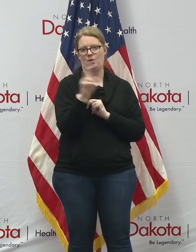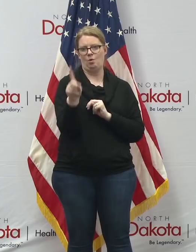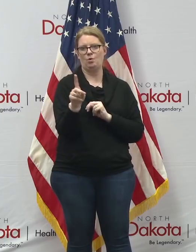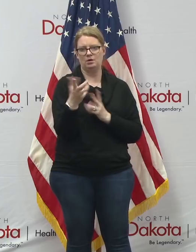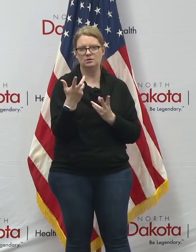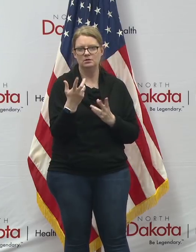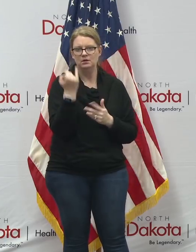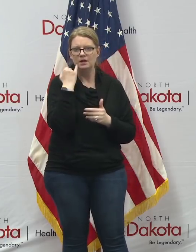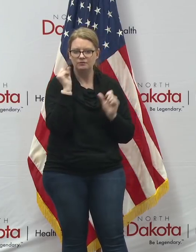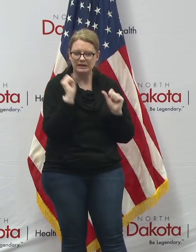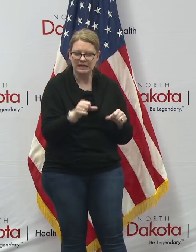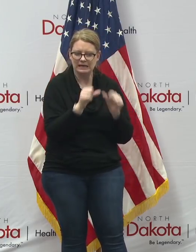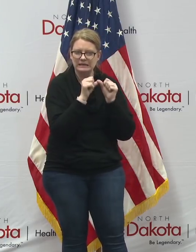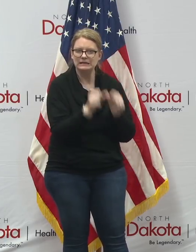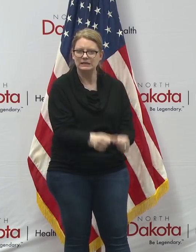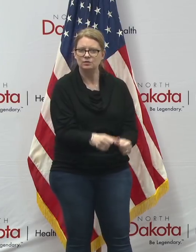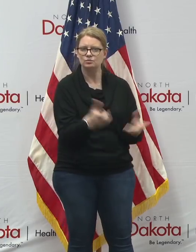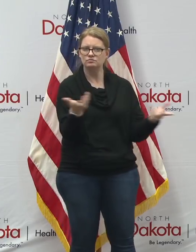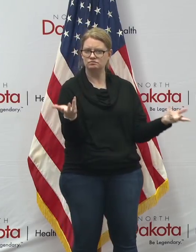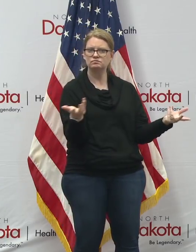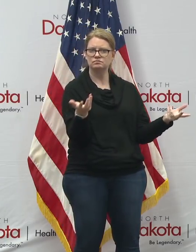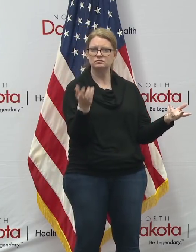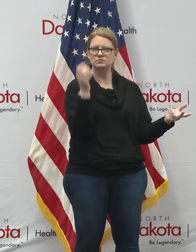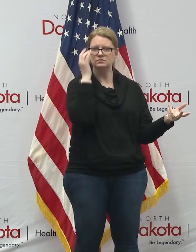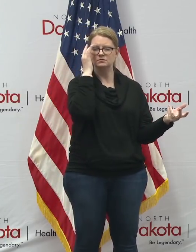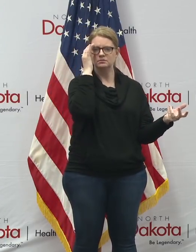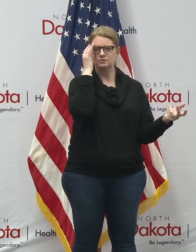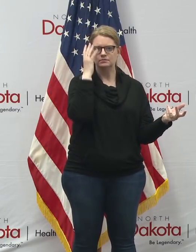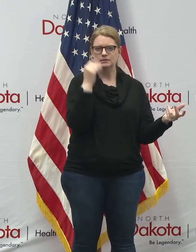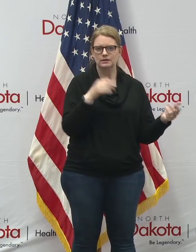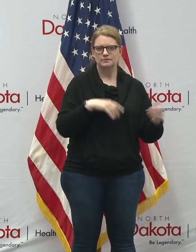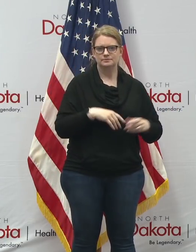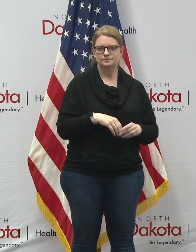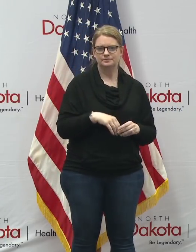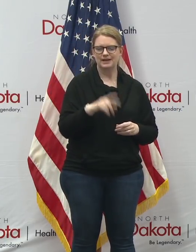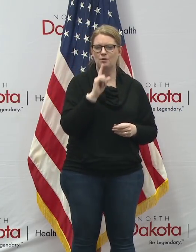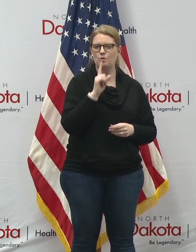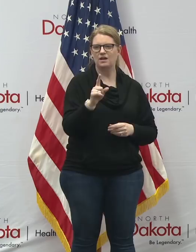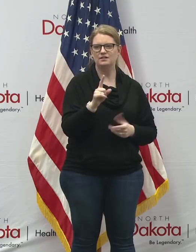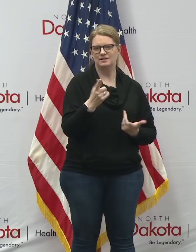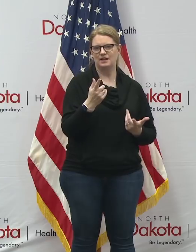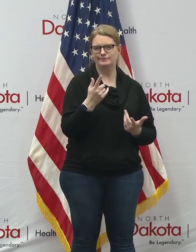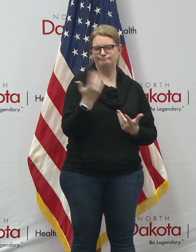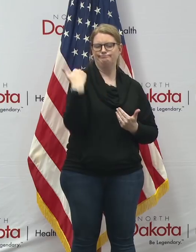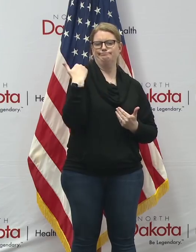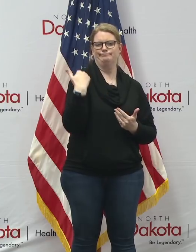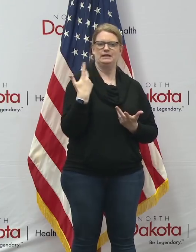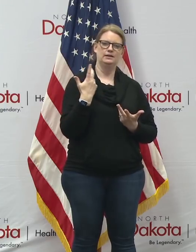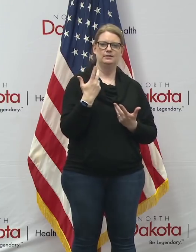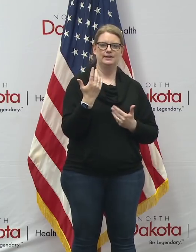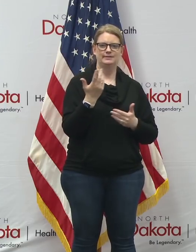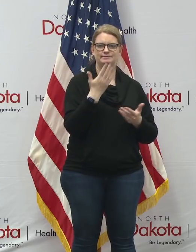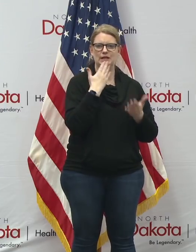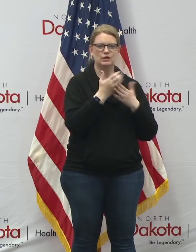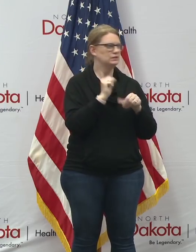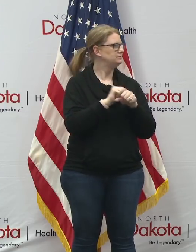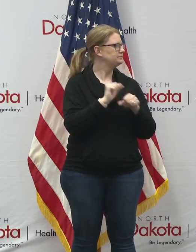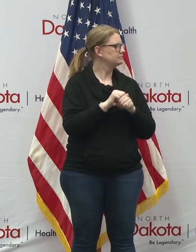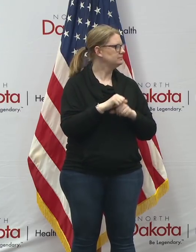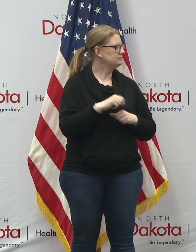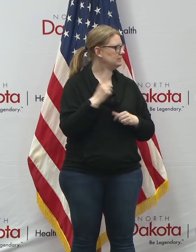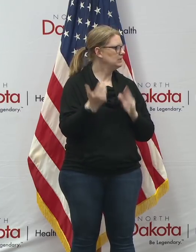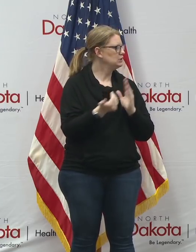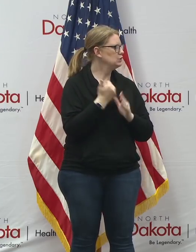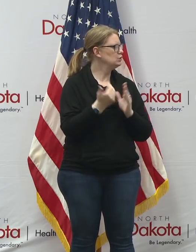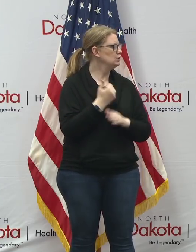consistently uh that could be a a real uh feather in north dakota's cap i think there must be